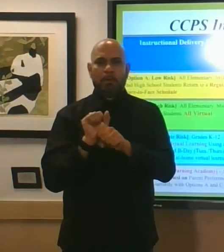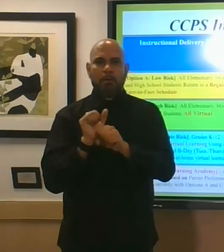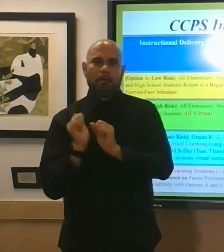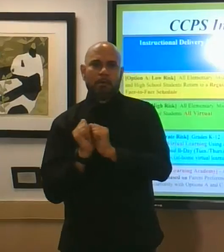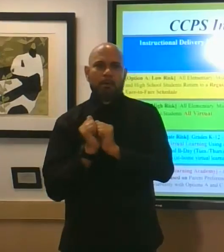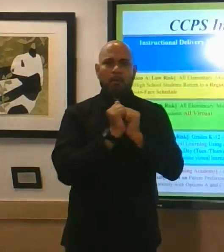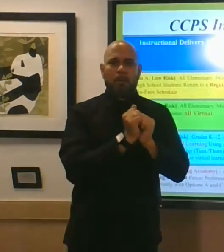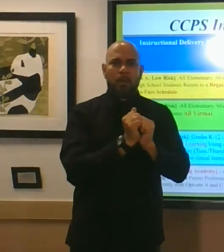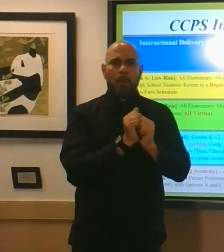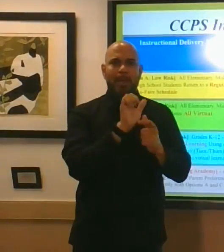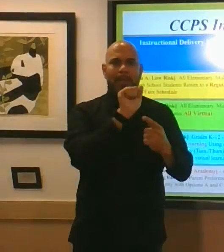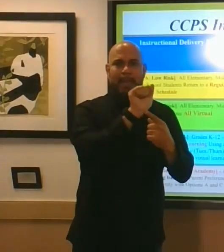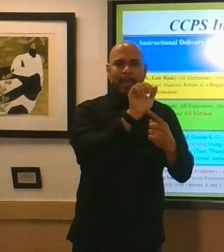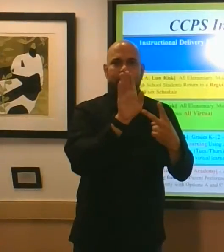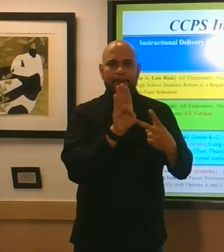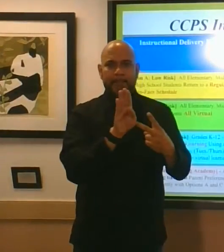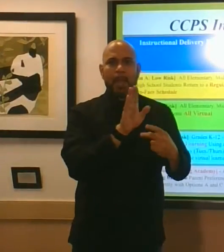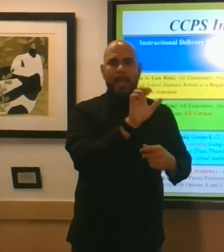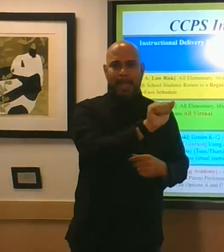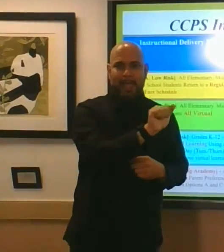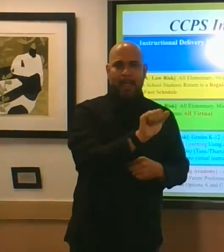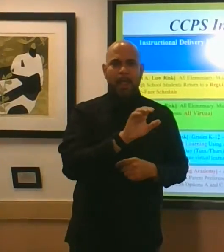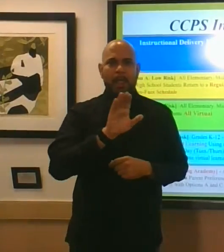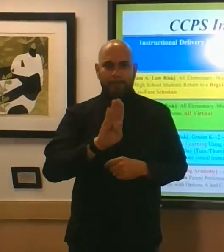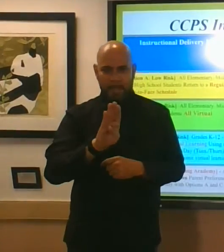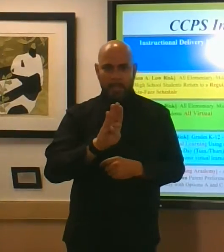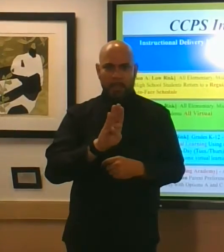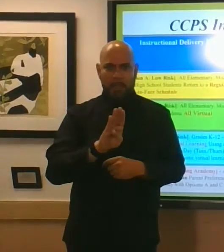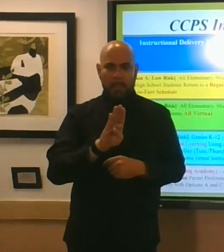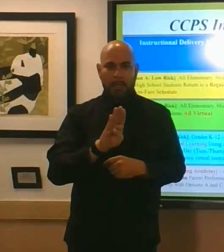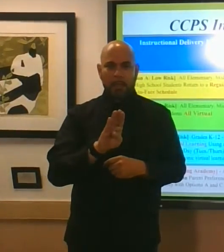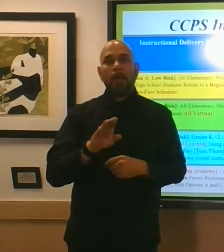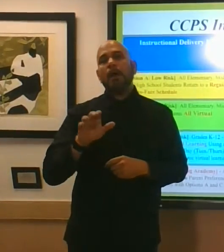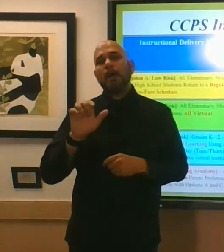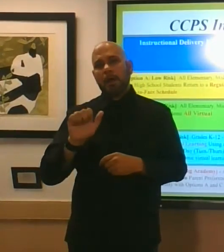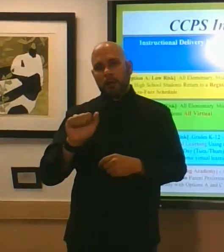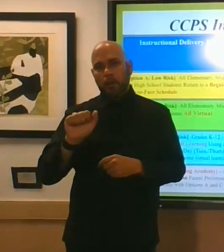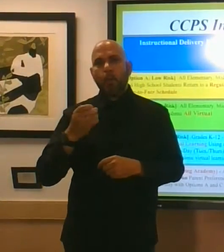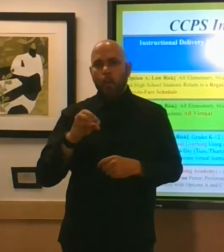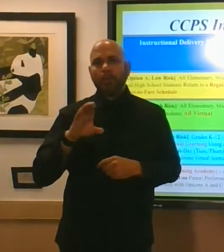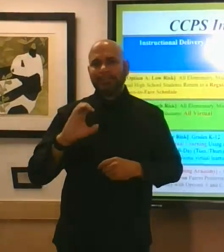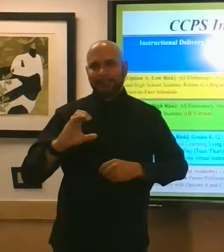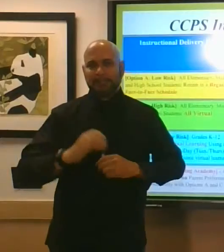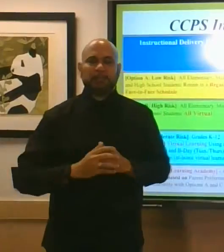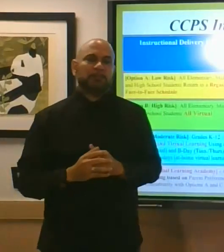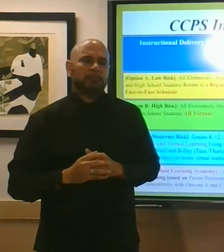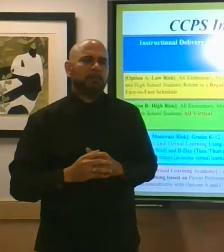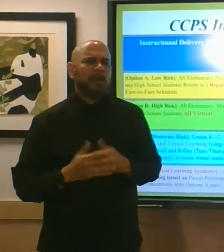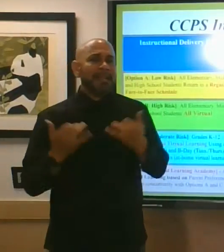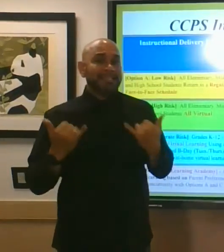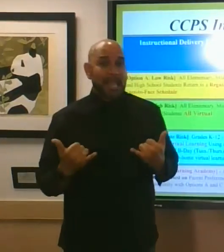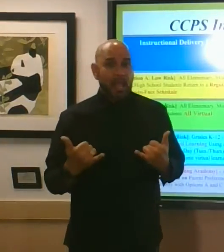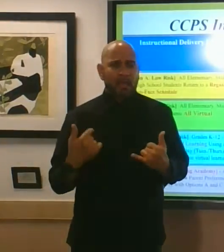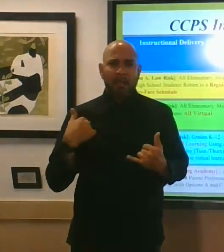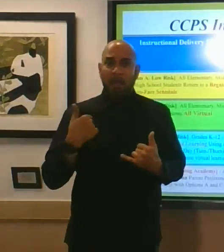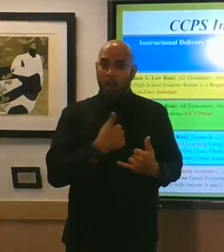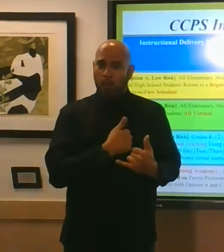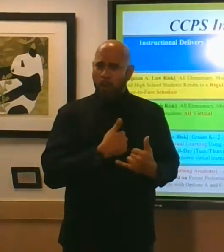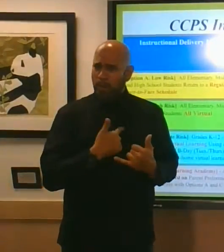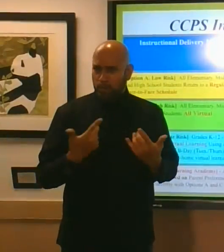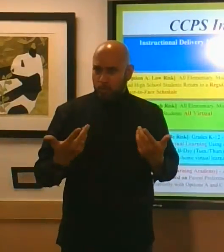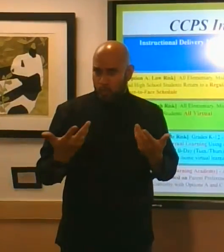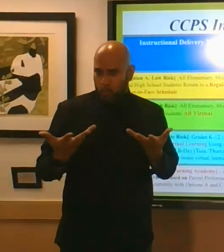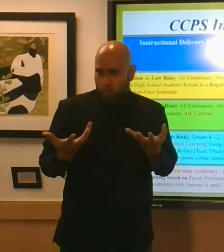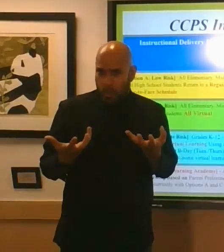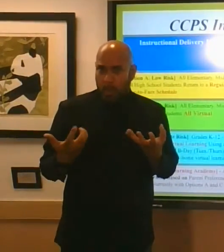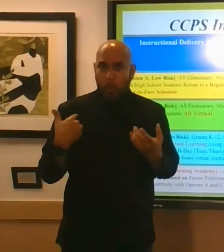so let's talk very quickly about which option right now are we leaning towards right now in our county our